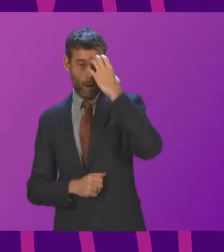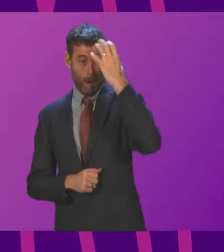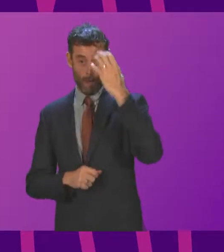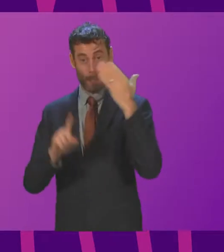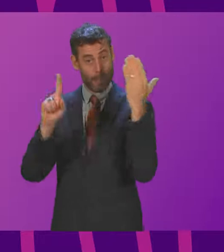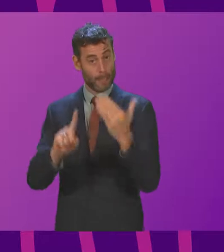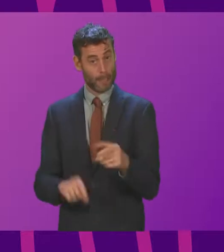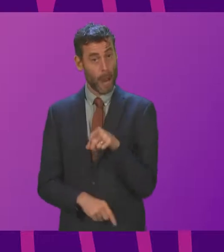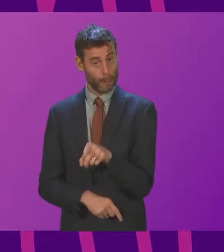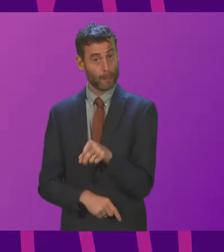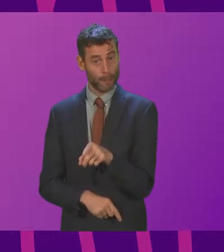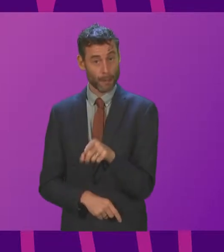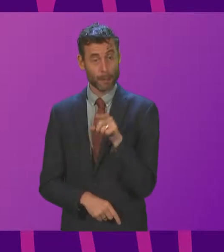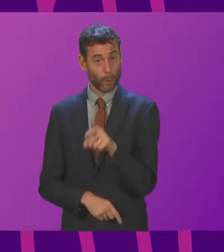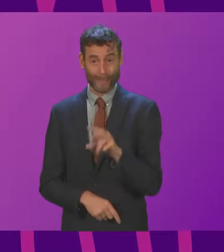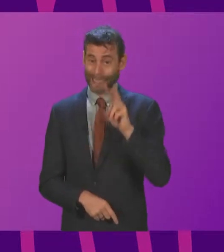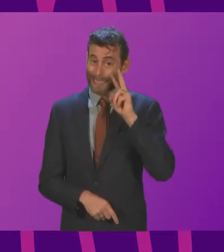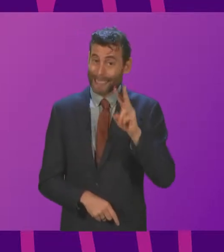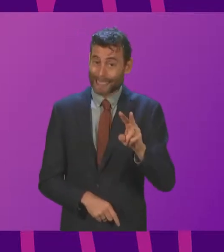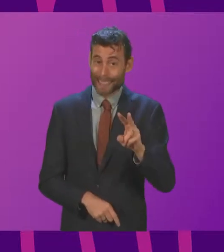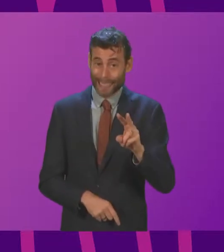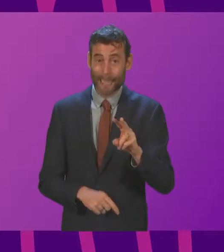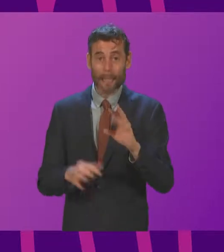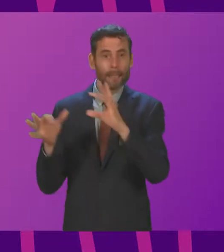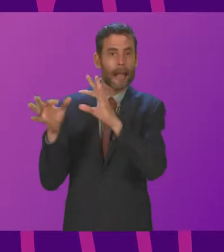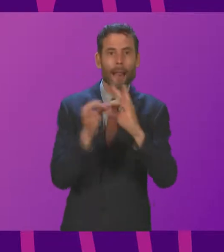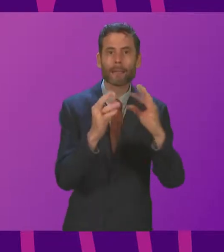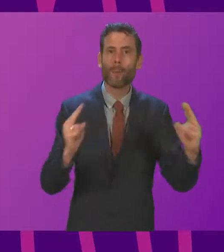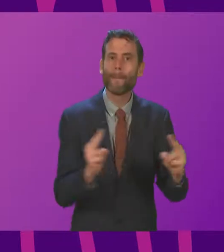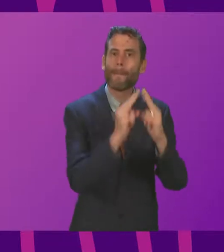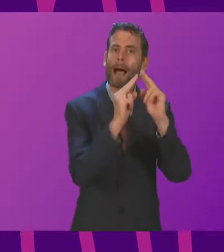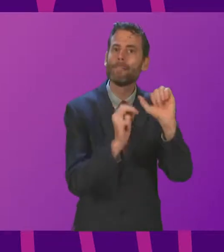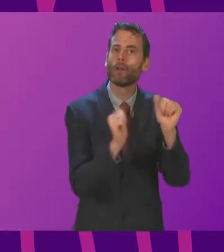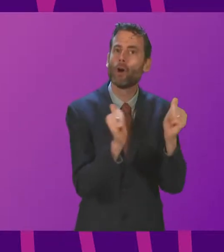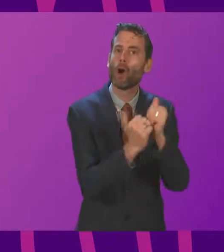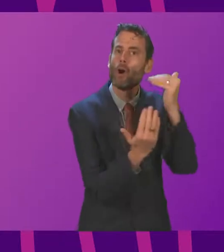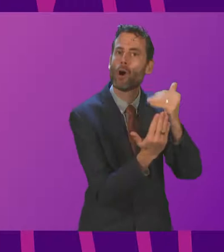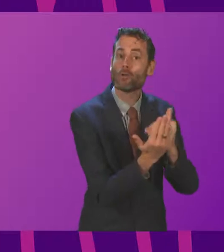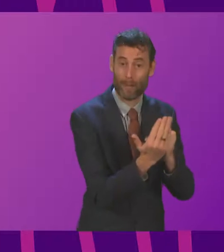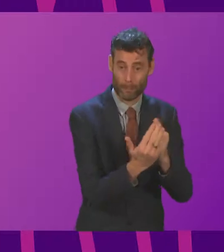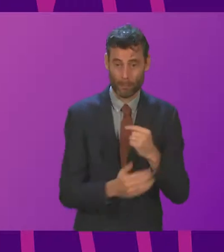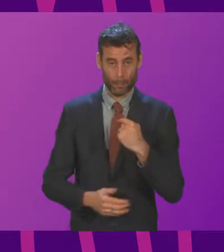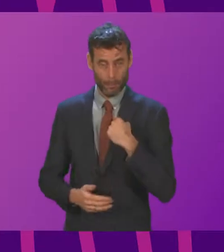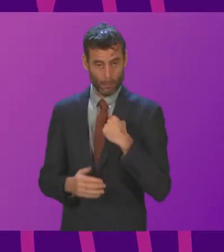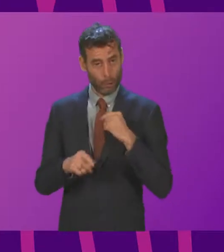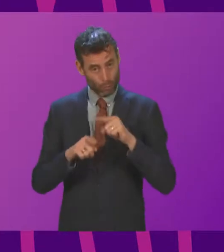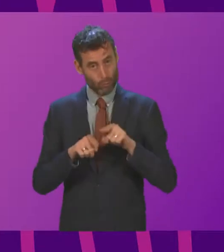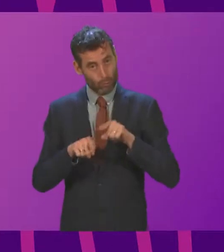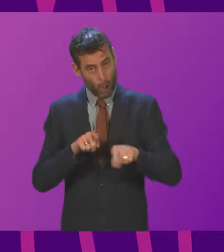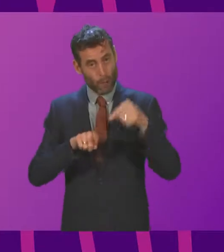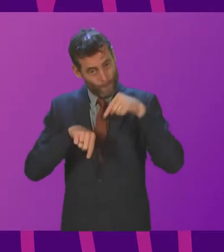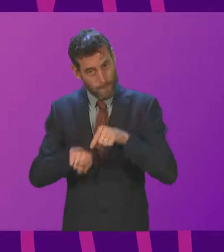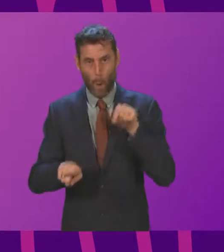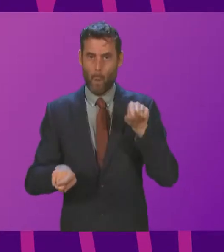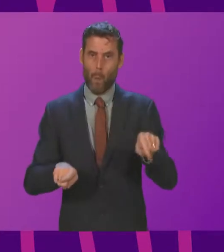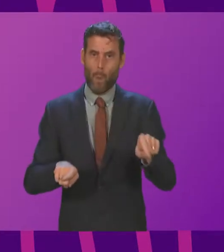consistent, more than consistent indeed, with the Paris agreement. And therefore that does give us the ability to apply pressure to